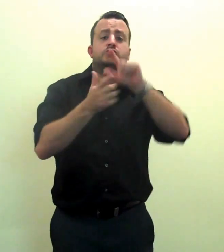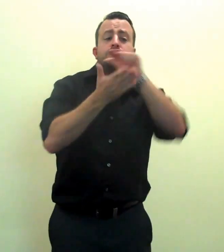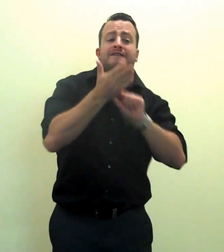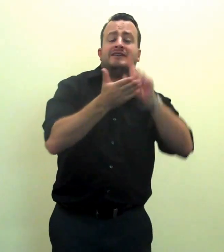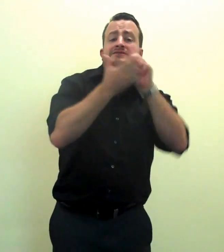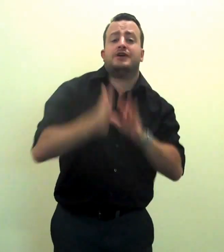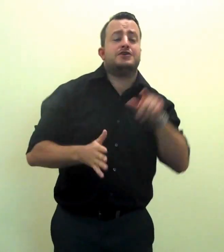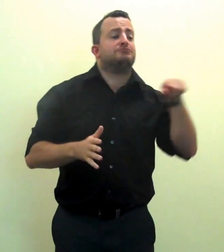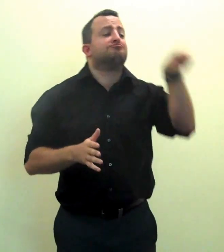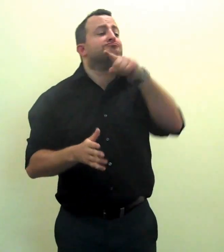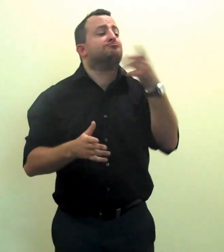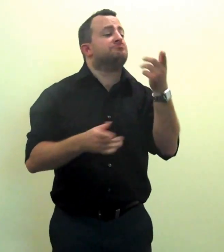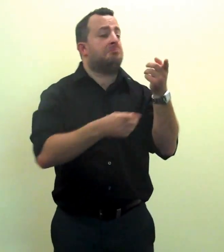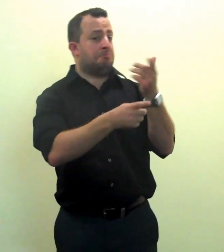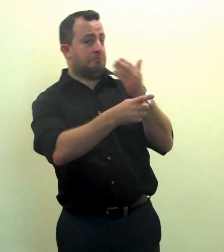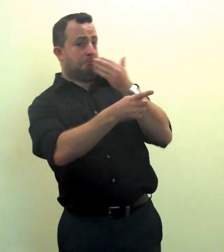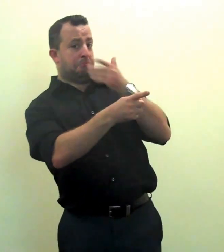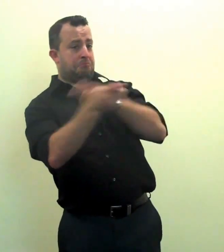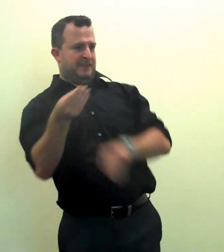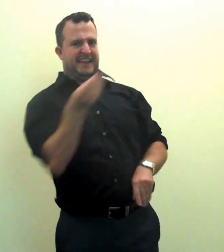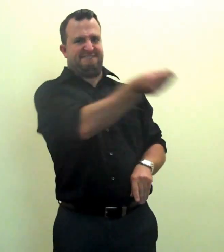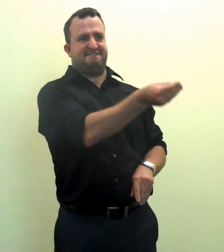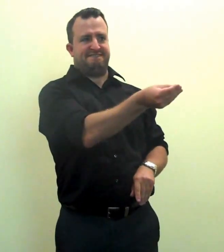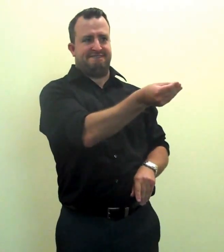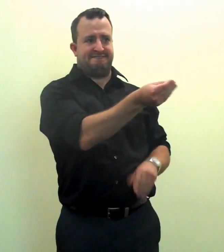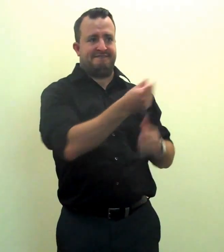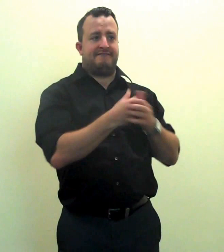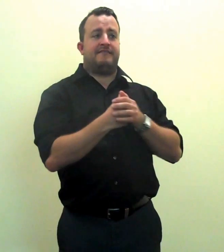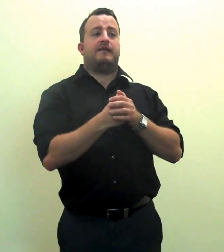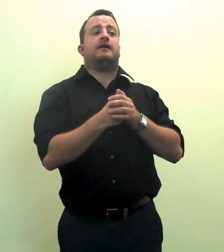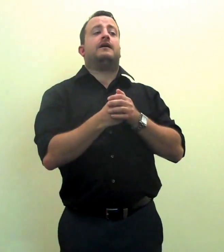Check it out and pass it along to any graphic designers you may know.